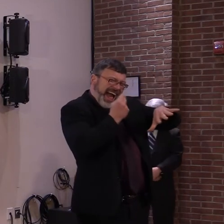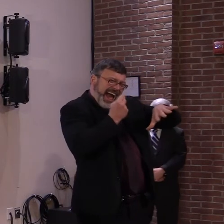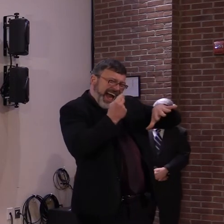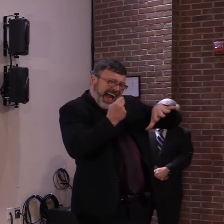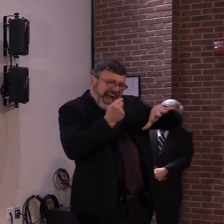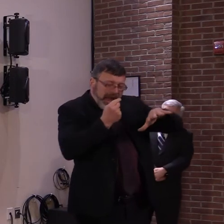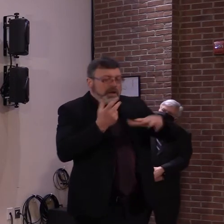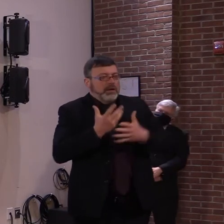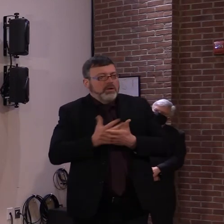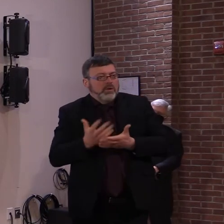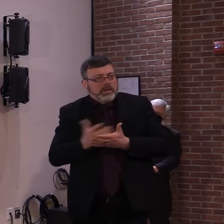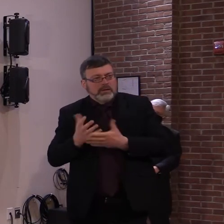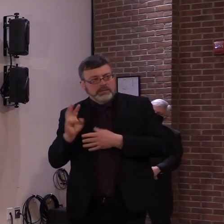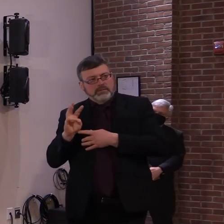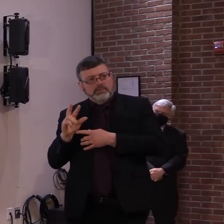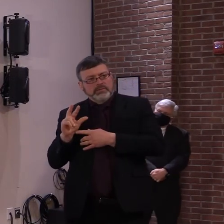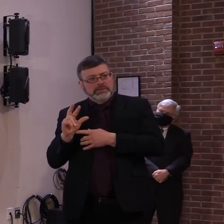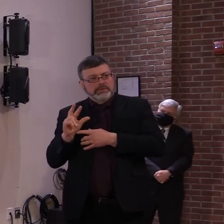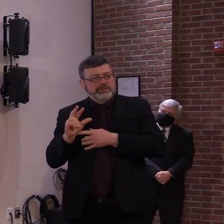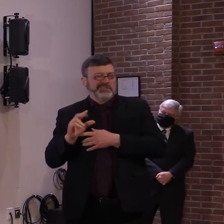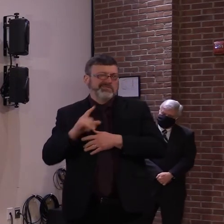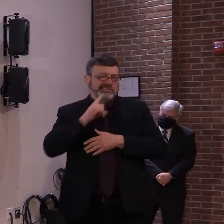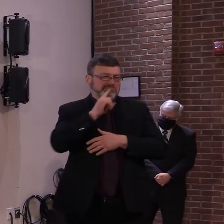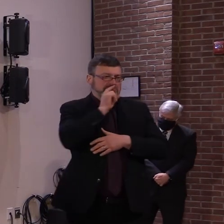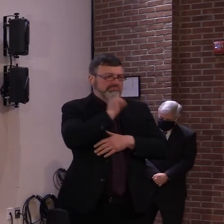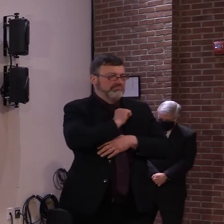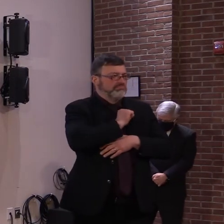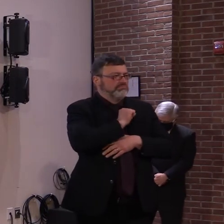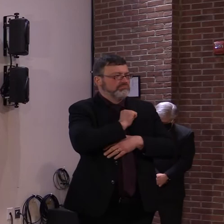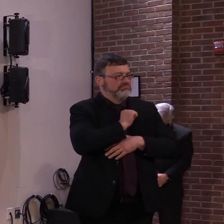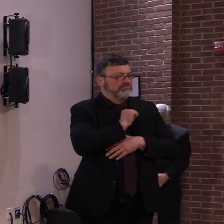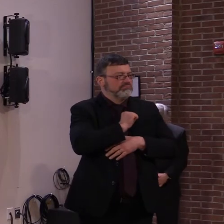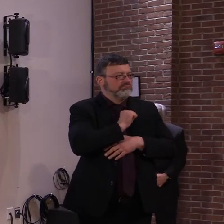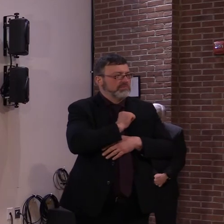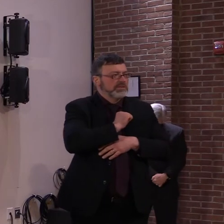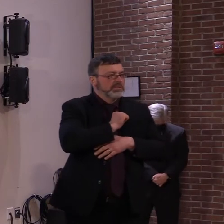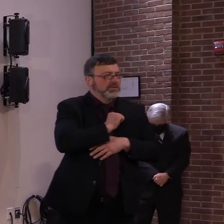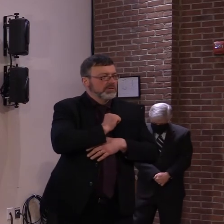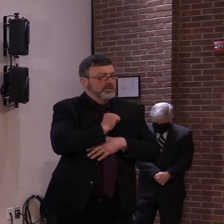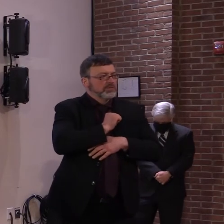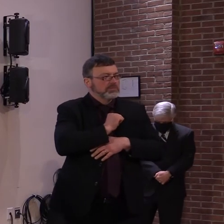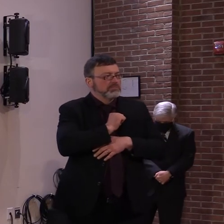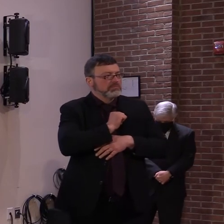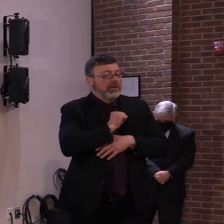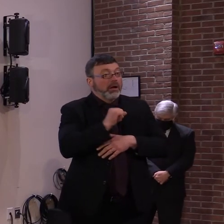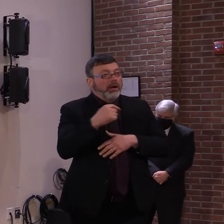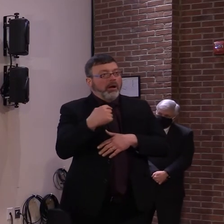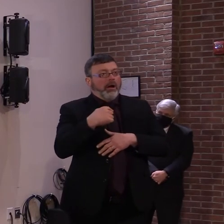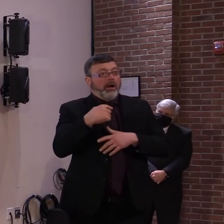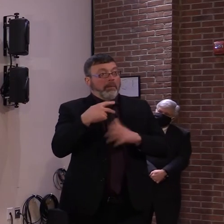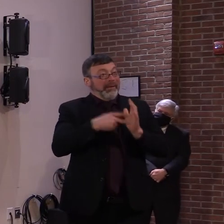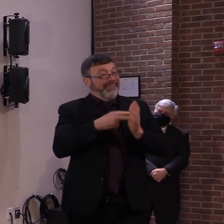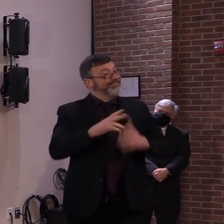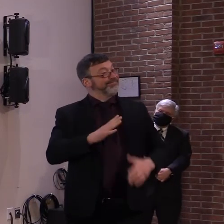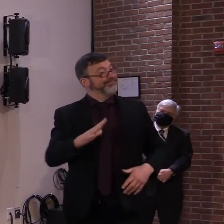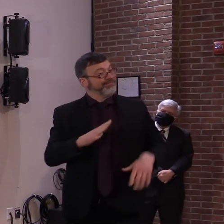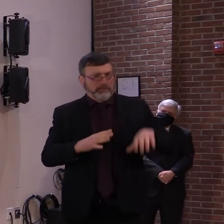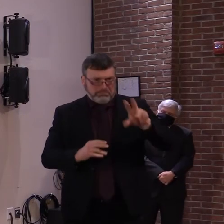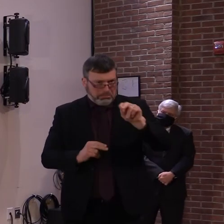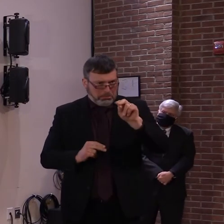still say it's unacceptable because obviously any dose wasted is unfortunate.